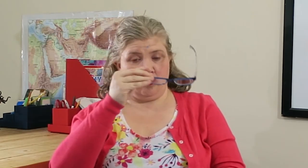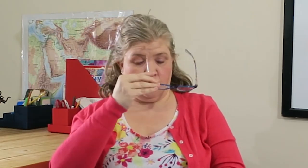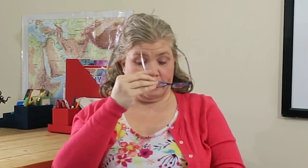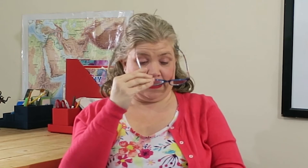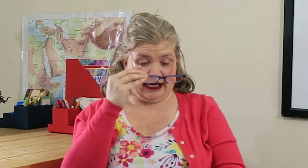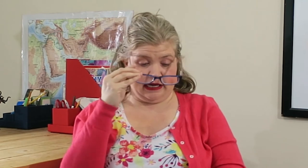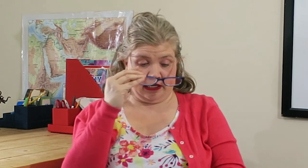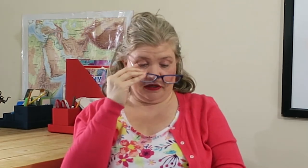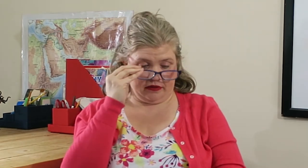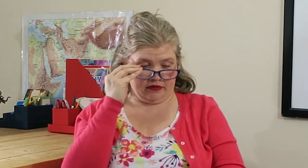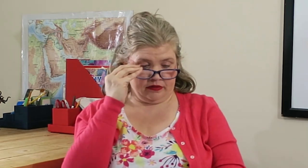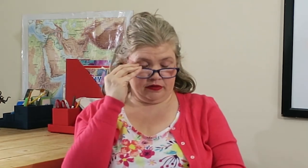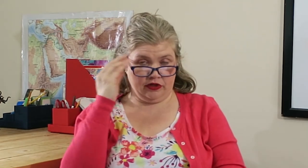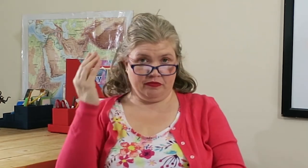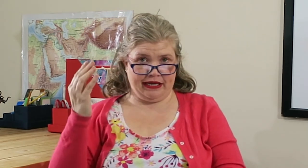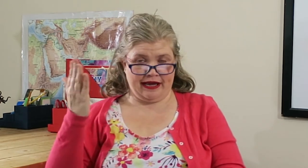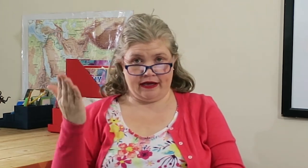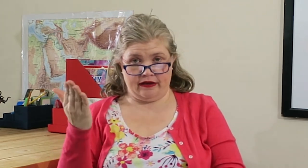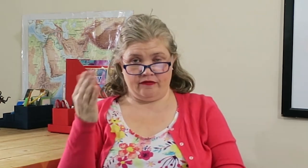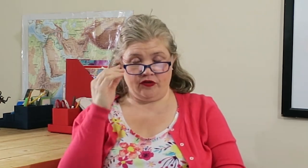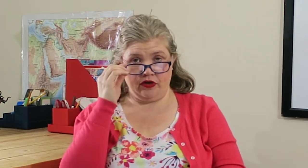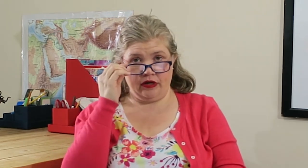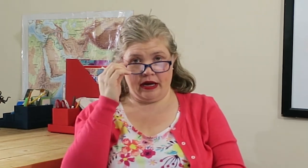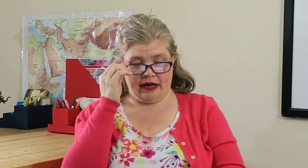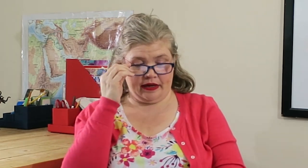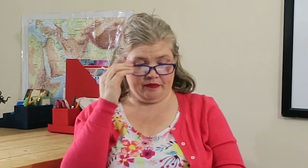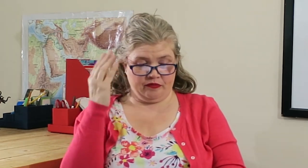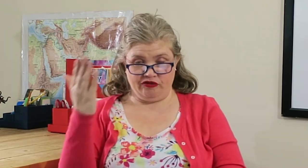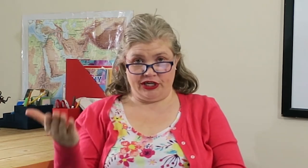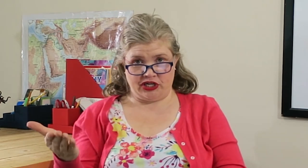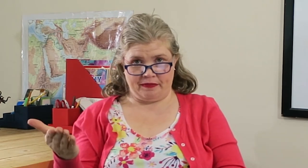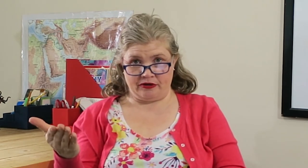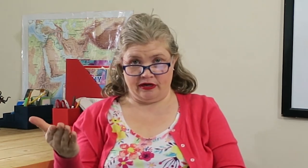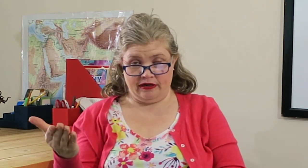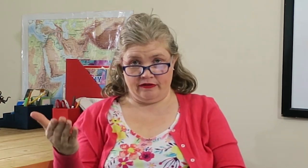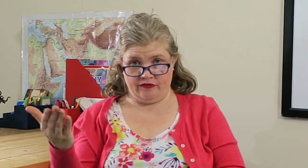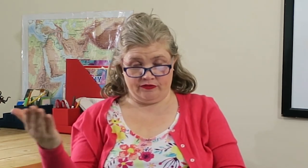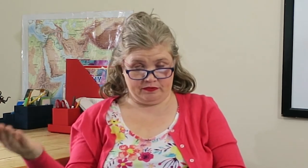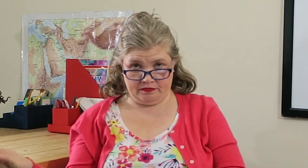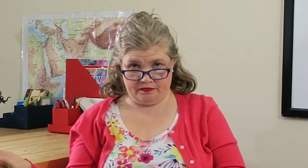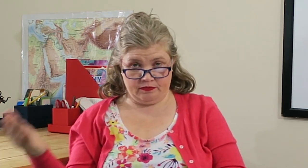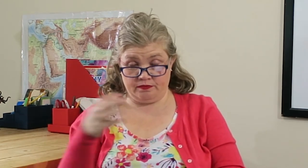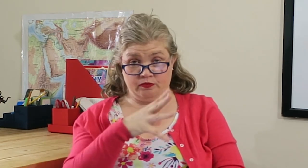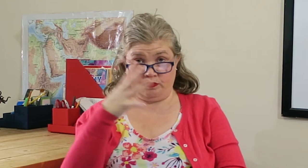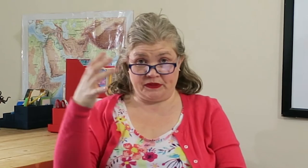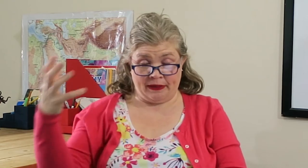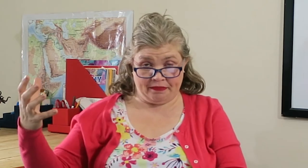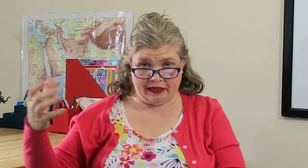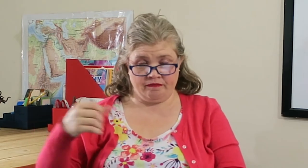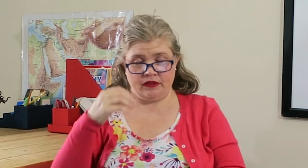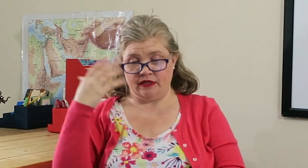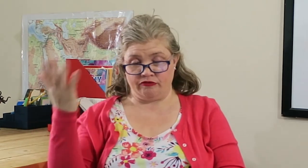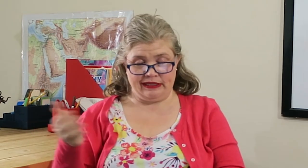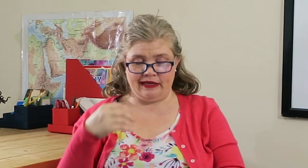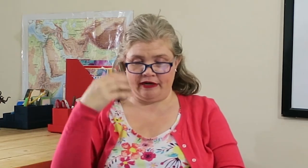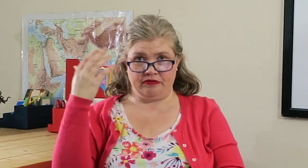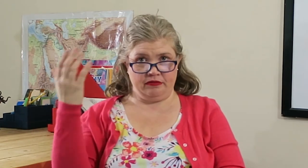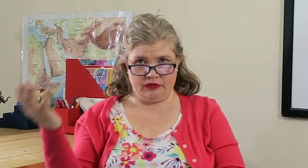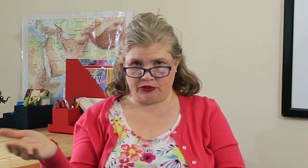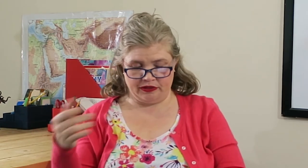one day you may have, um, read a chapter of something, or read aloud, story